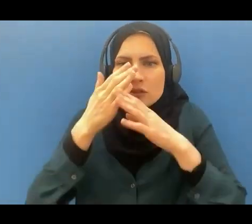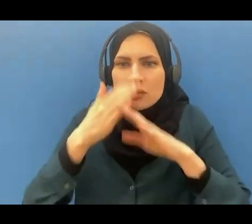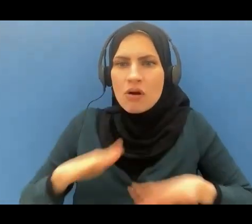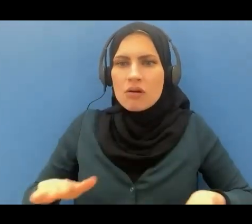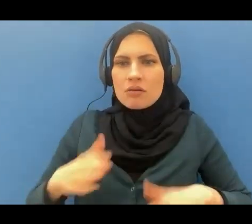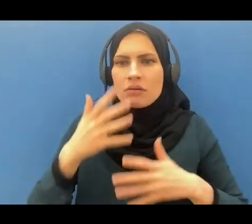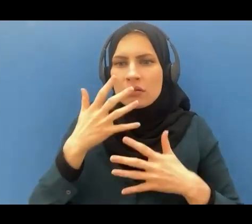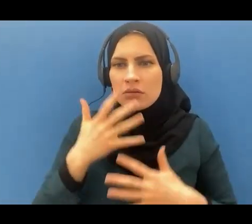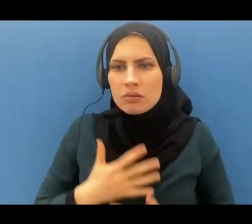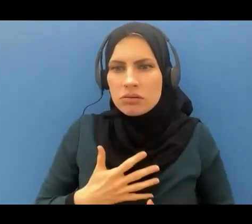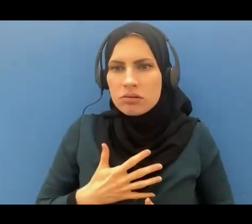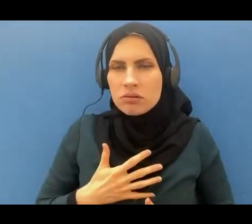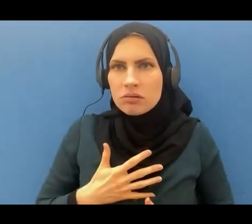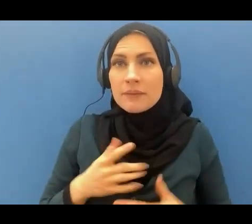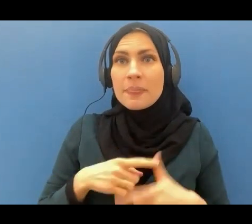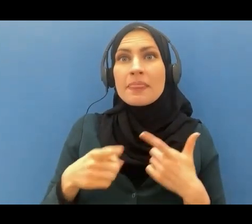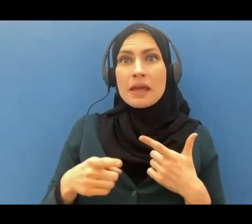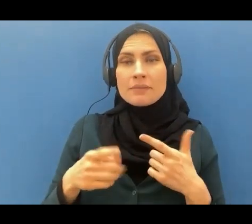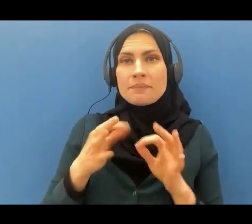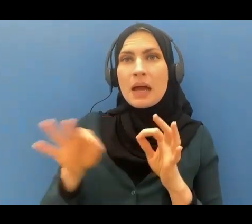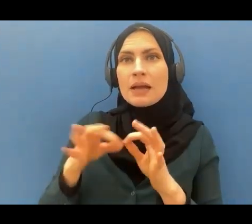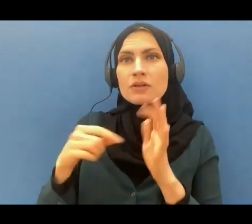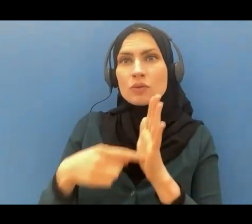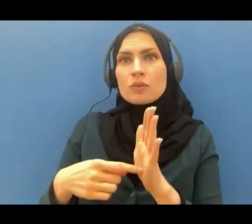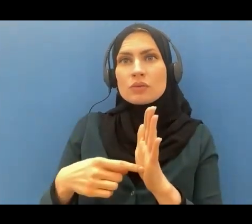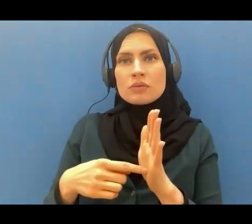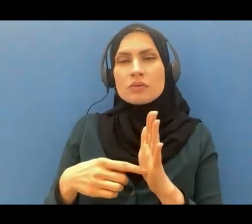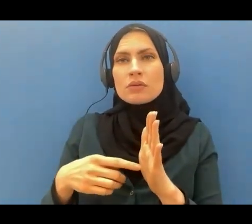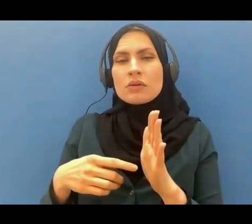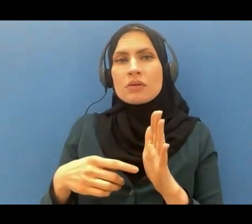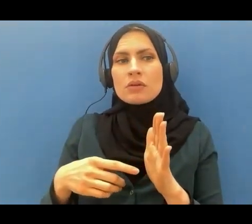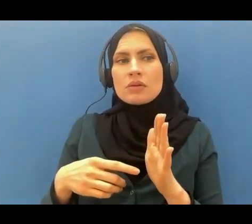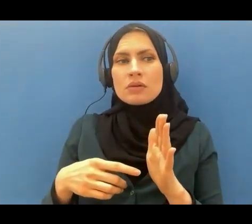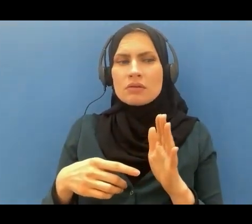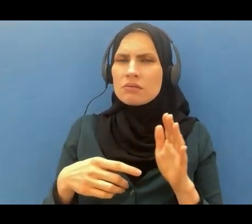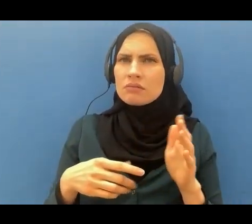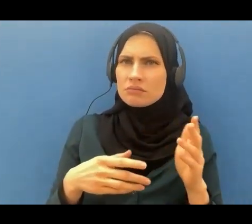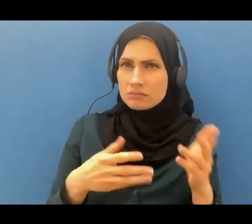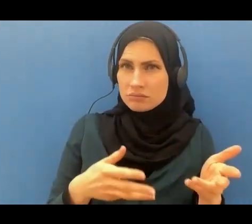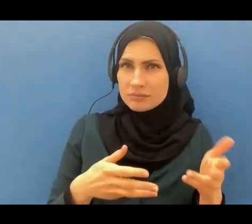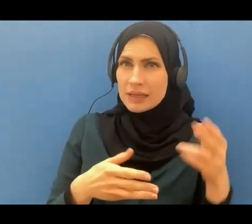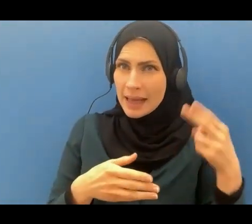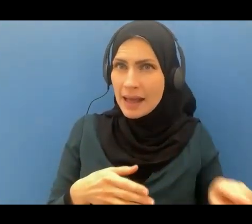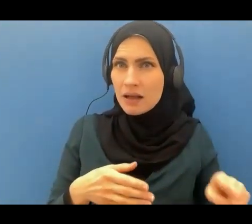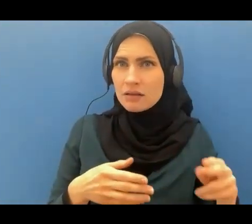isn't there in hell an abode for the arrogant ones